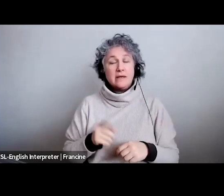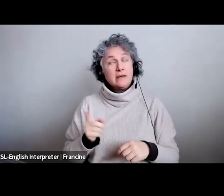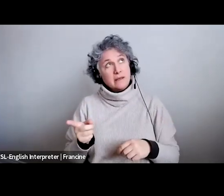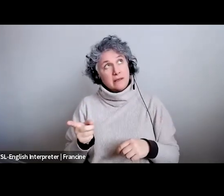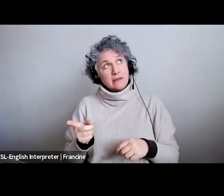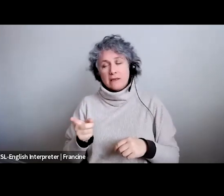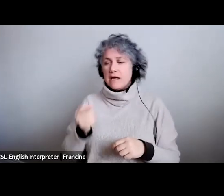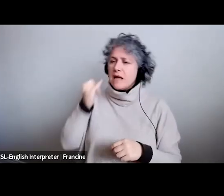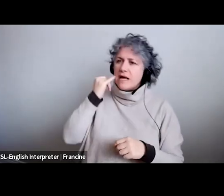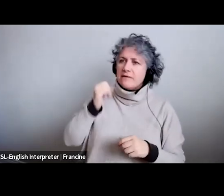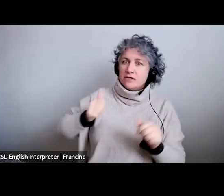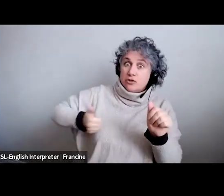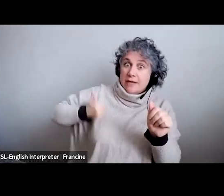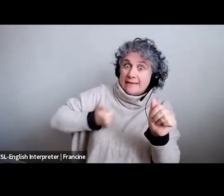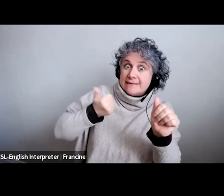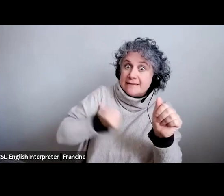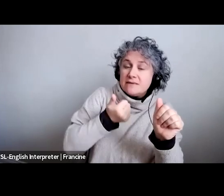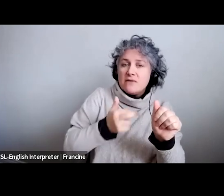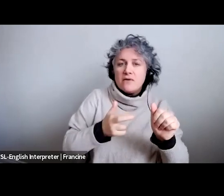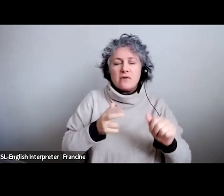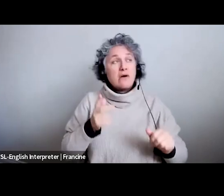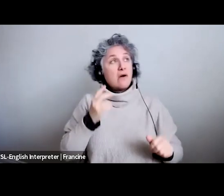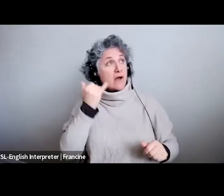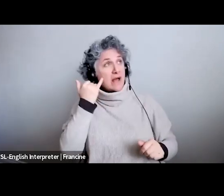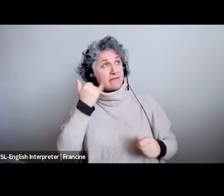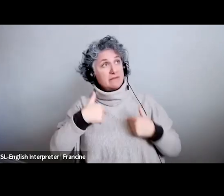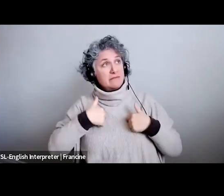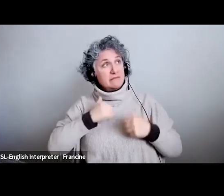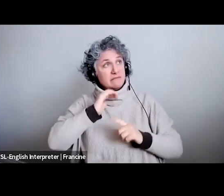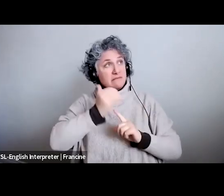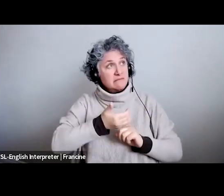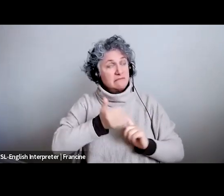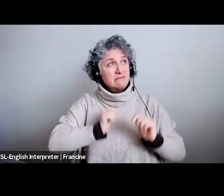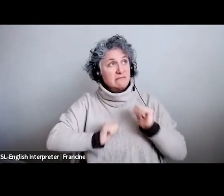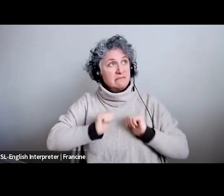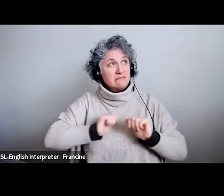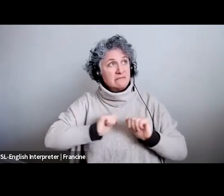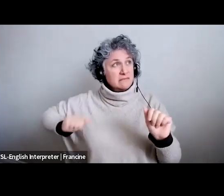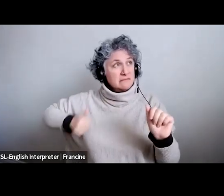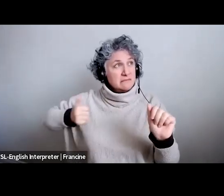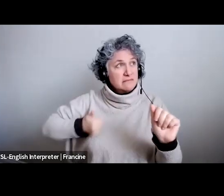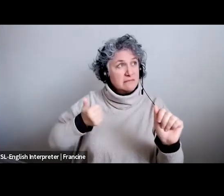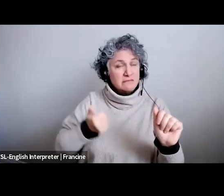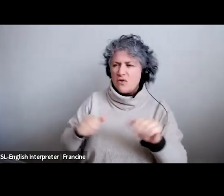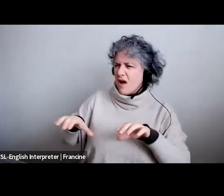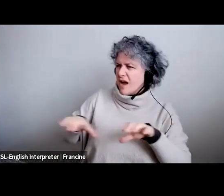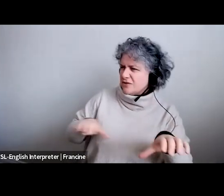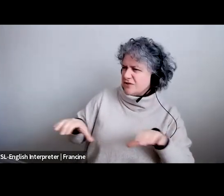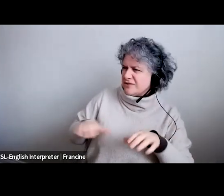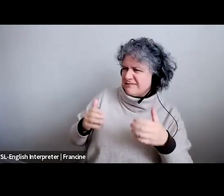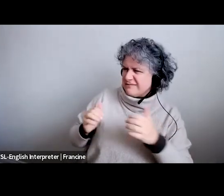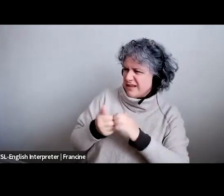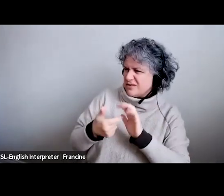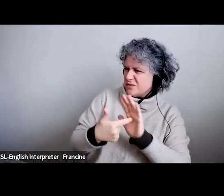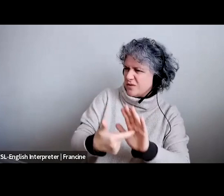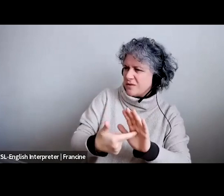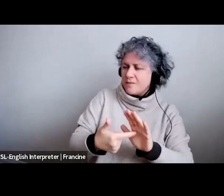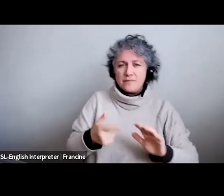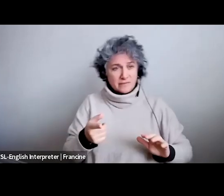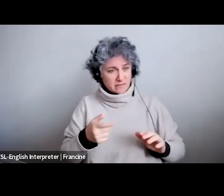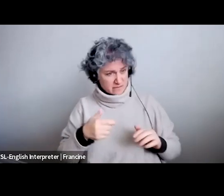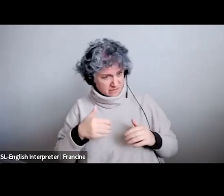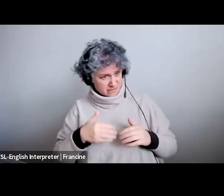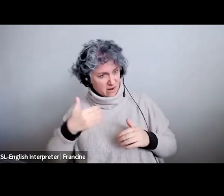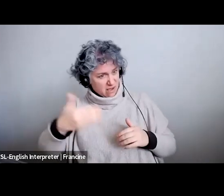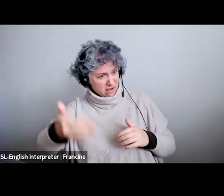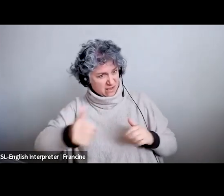like if you're being or if you're being an action scene yeah that's tricky and do you do you find you get that a lot